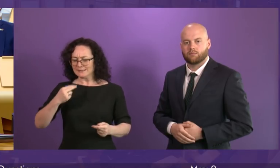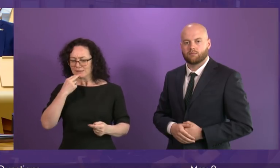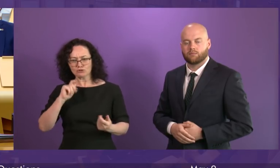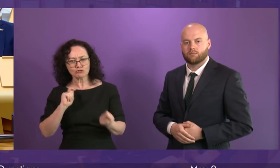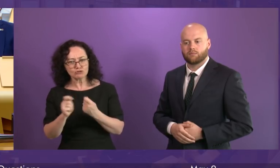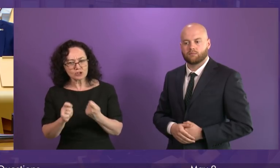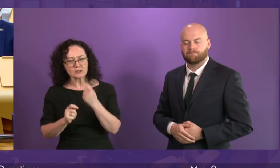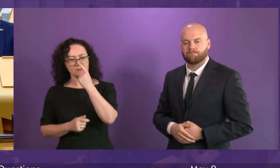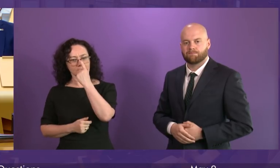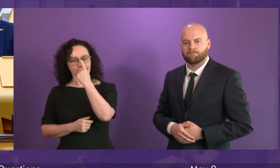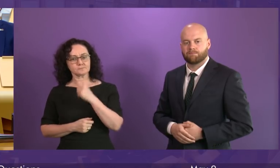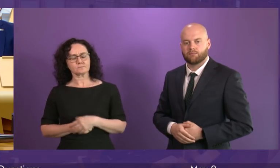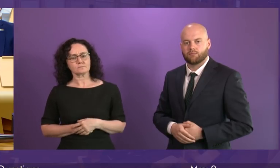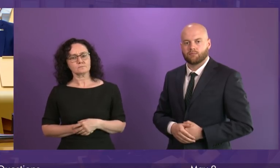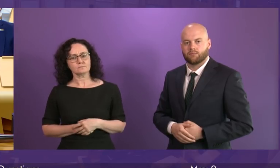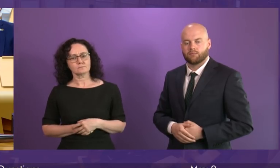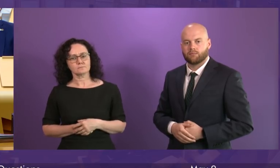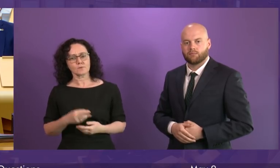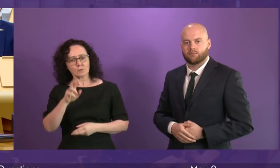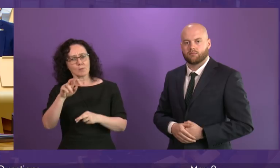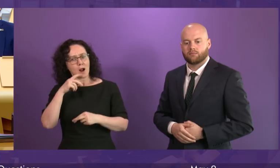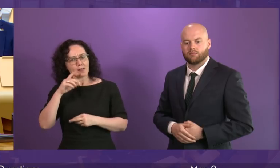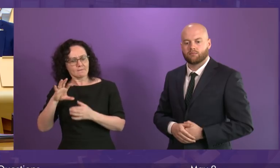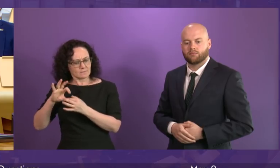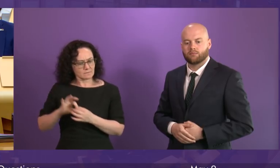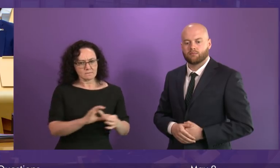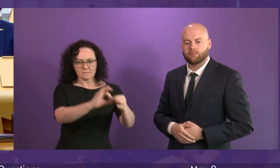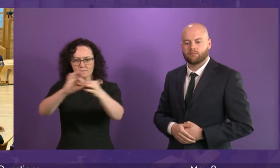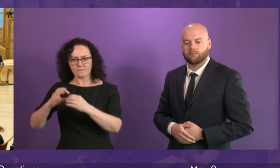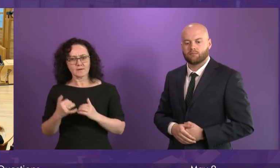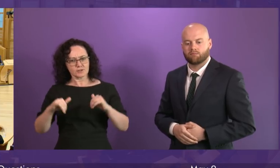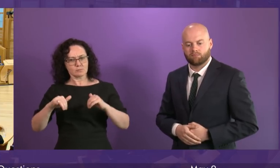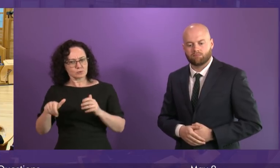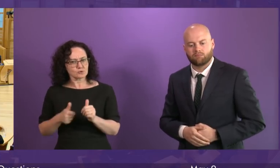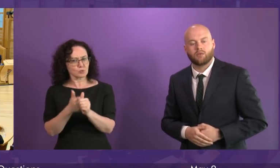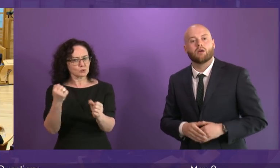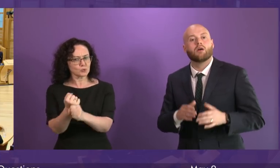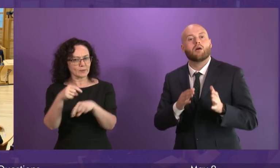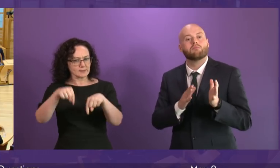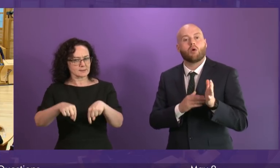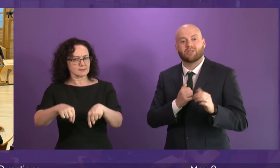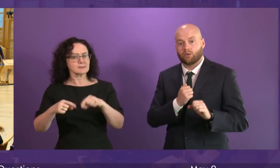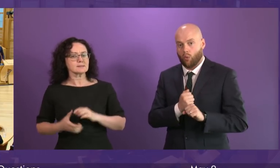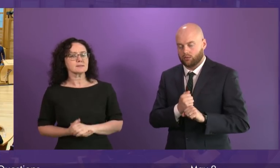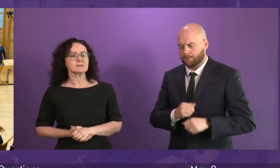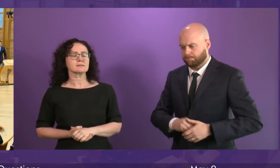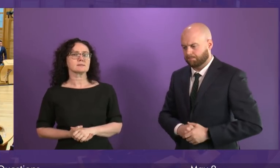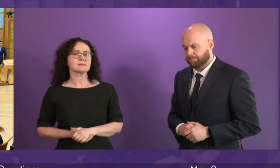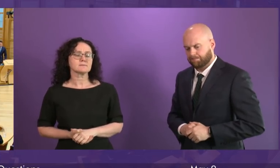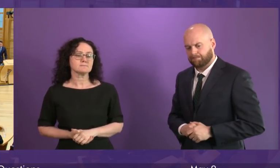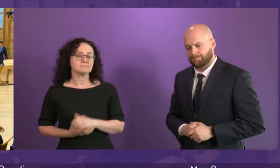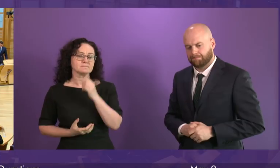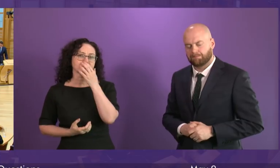the cooperation, but the wholehearted support of parties across the chamber as we do so. Maurice Golden. On the